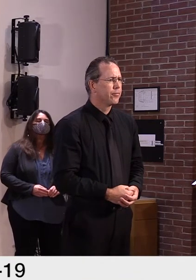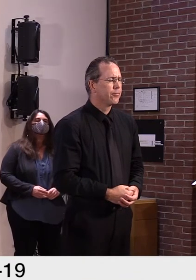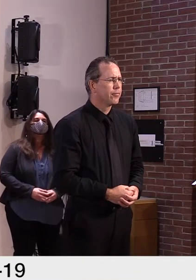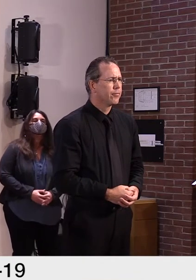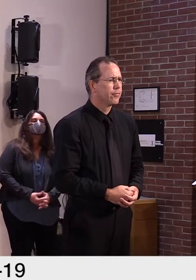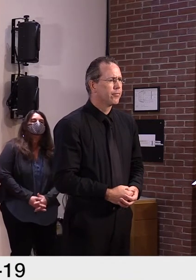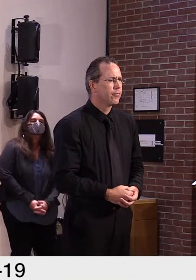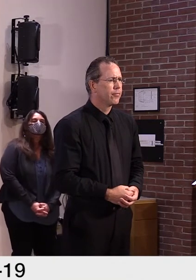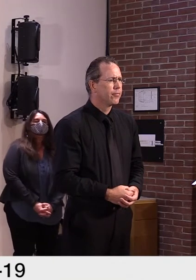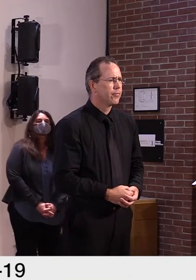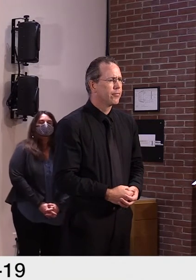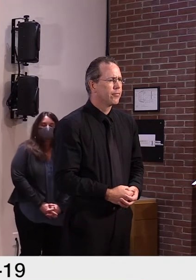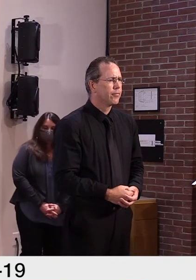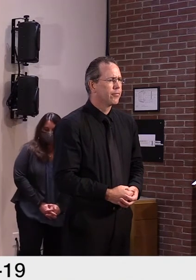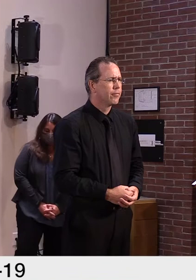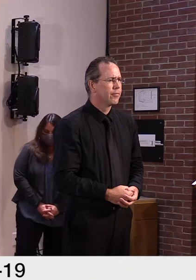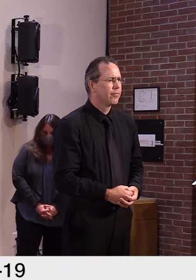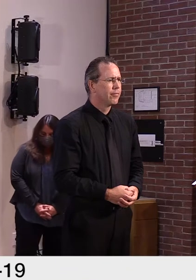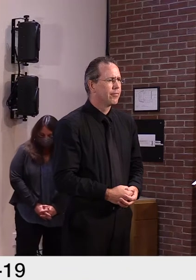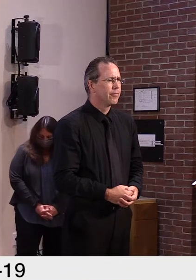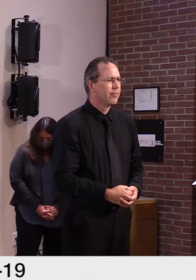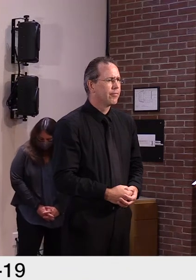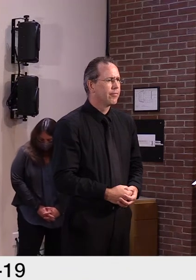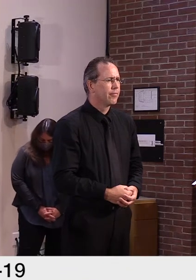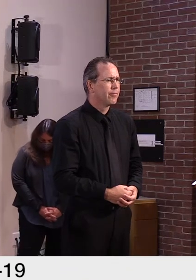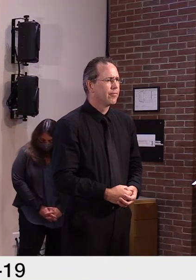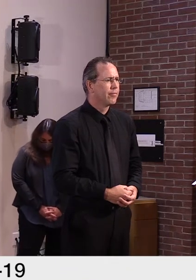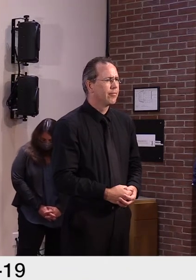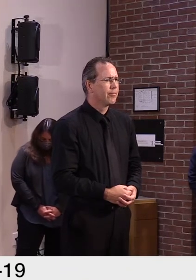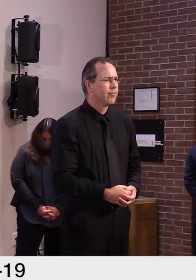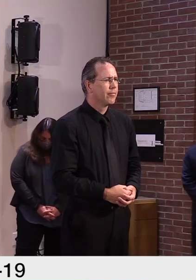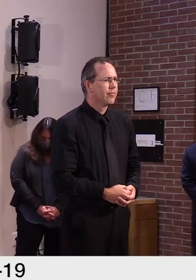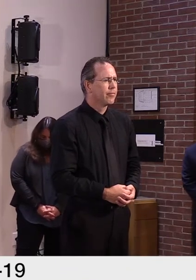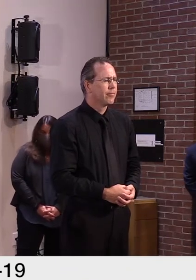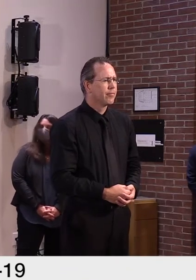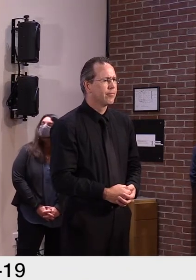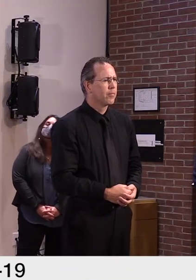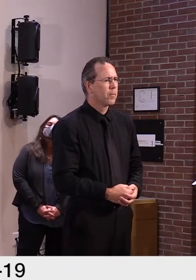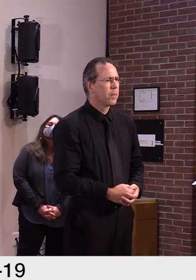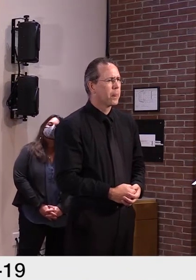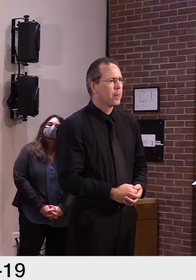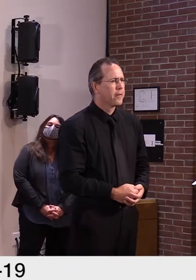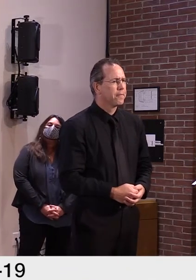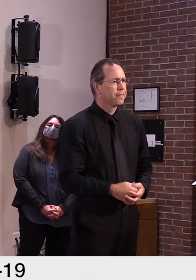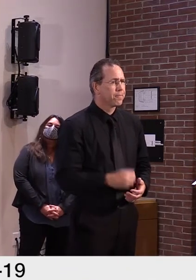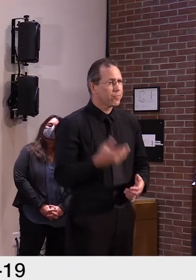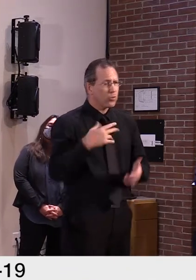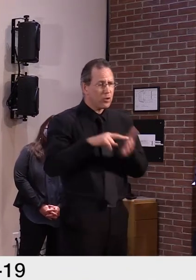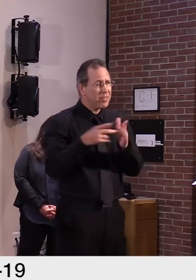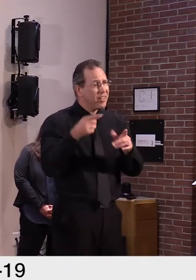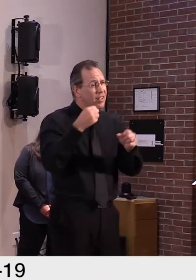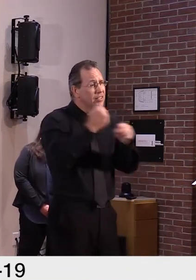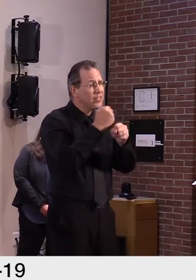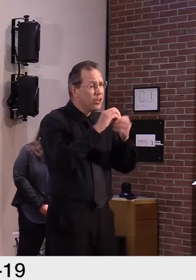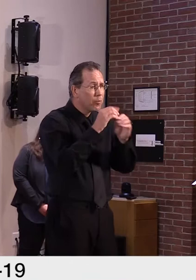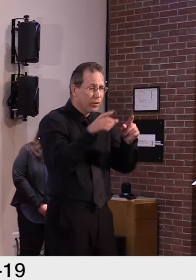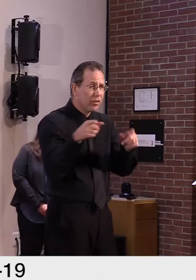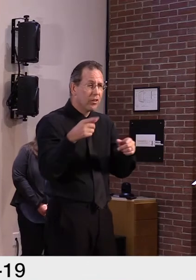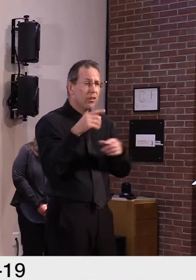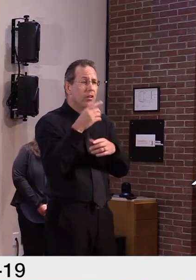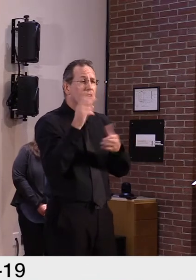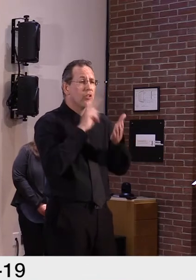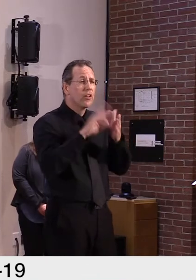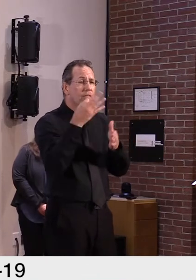this is an issue that many states have, uh, brought forth to both, uh, the U.S. Department of Labor, as well as the Bureau of Labor